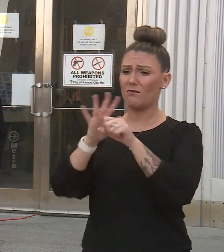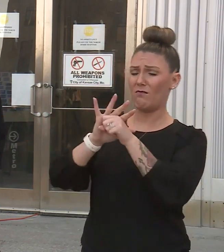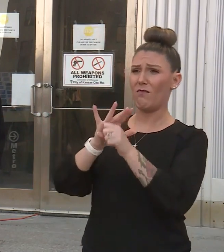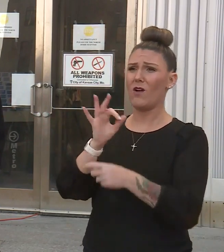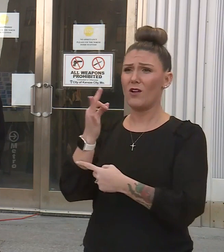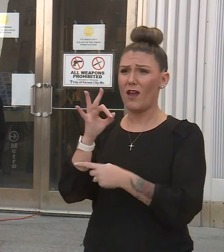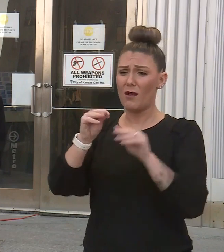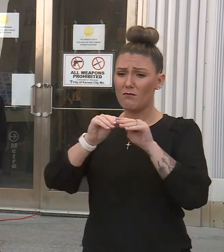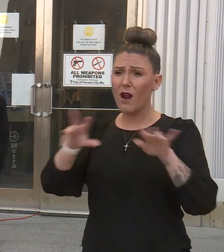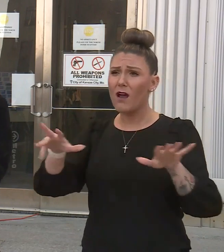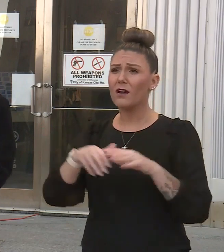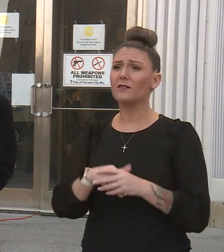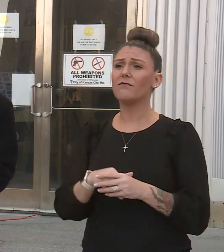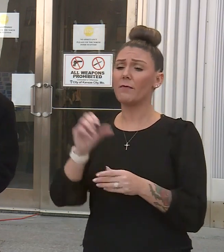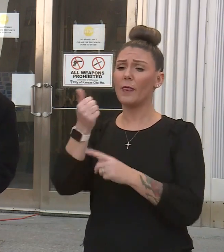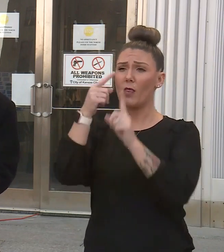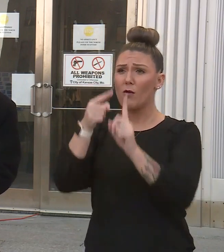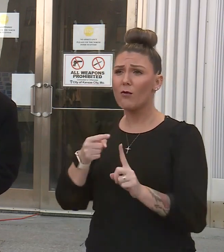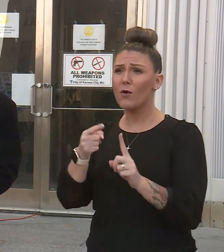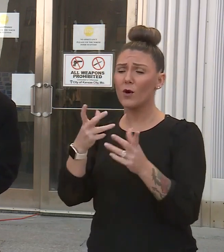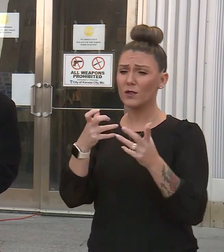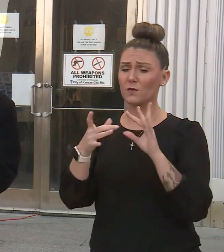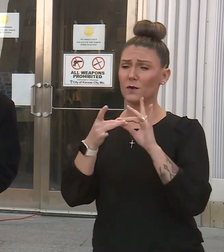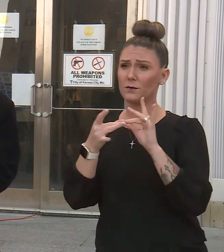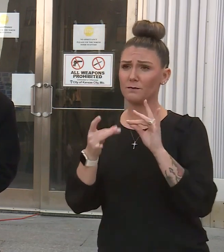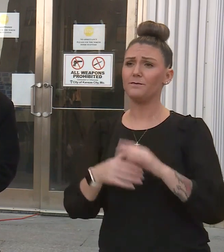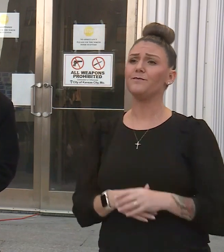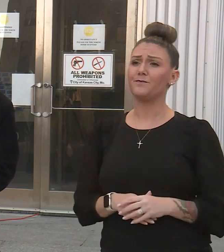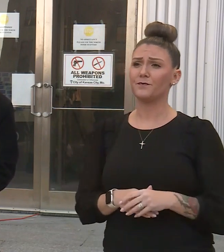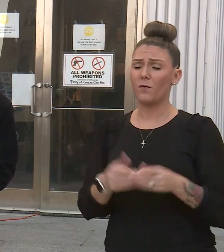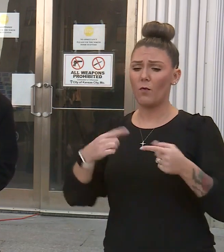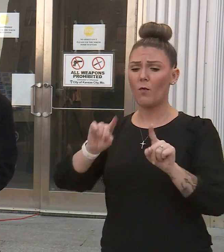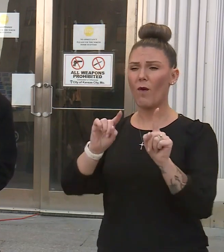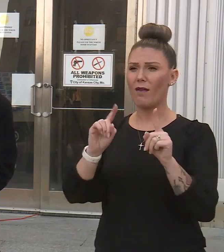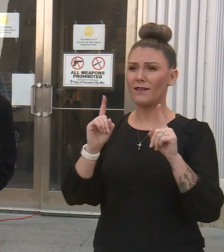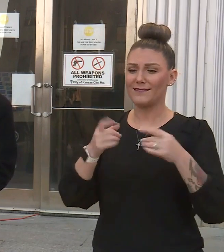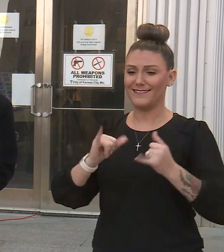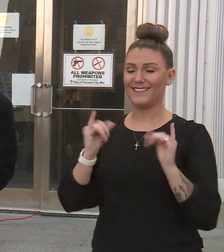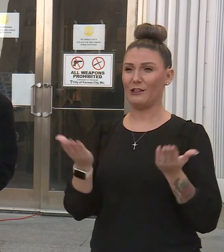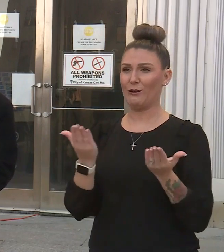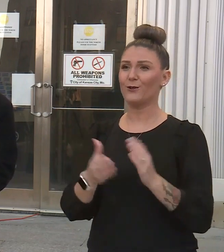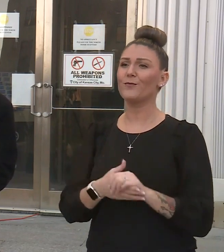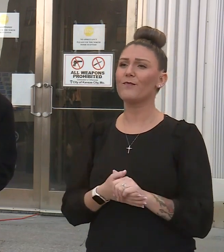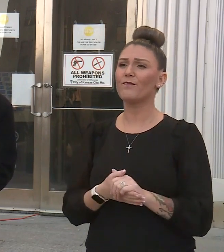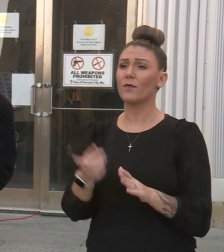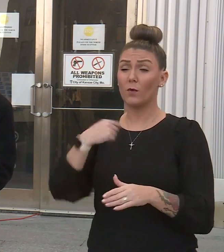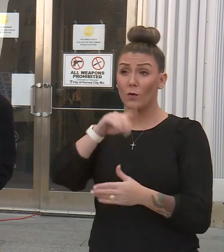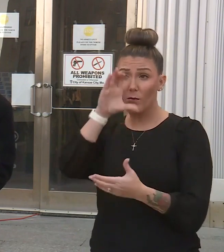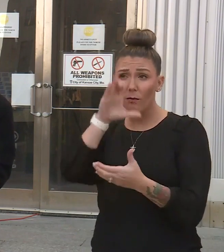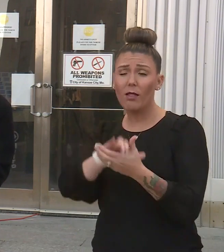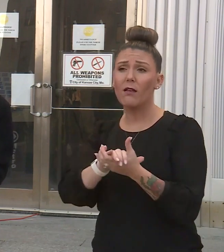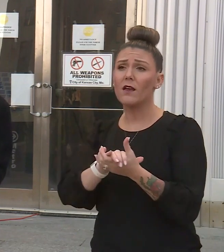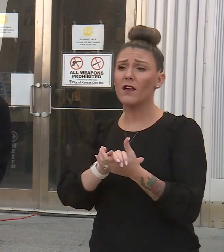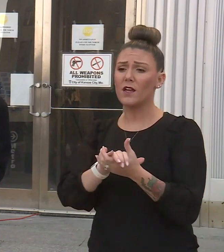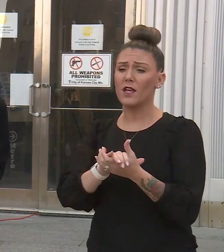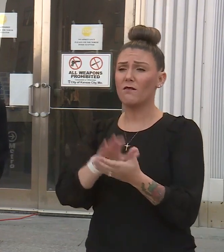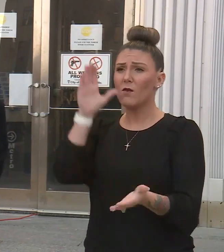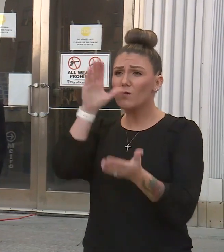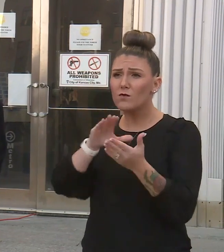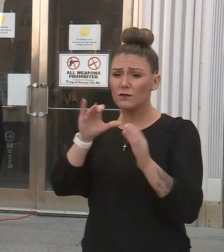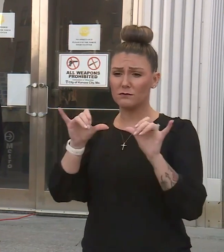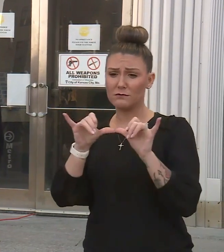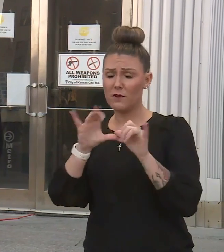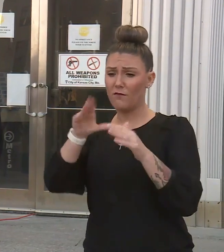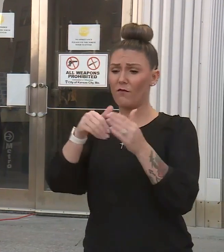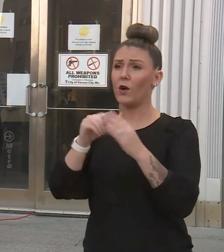-19. A few other points that I wanted to mention while we were still here. We do believe that reducing the size